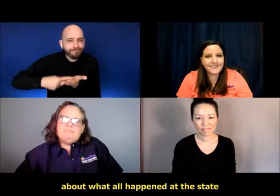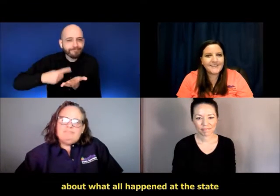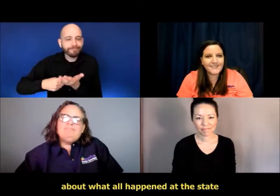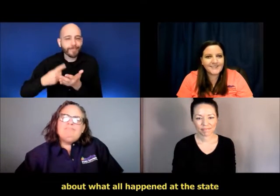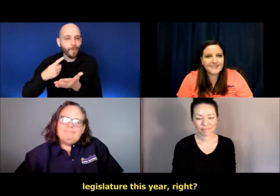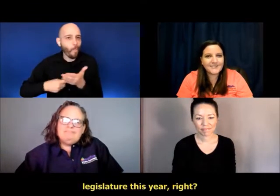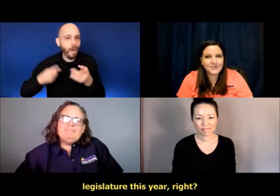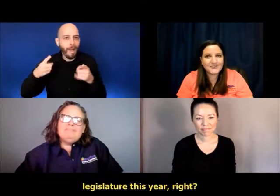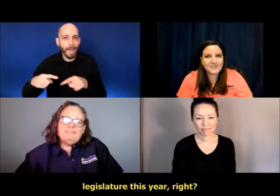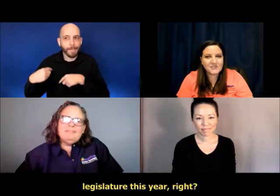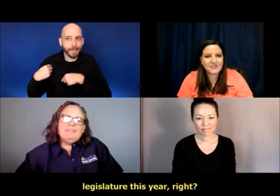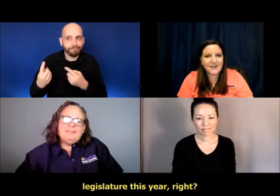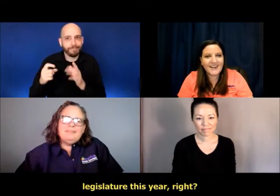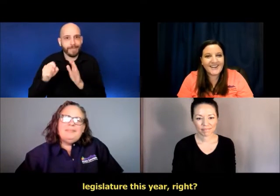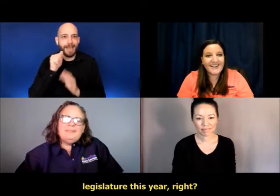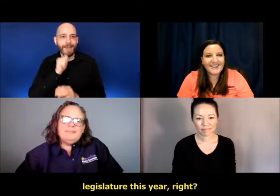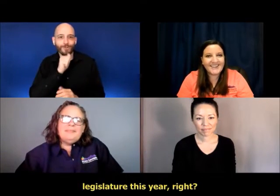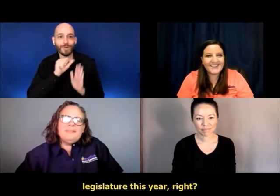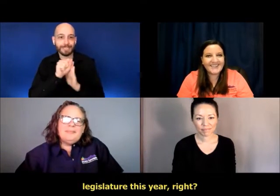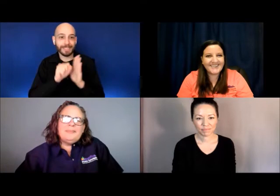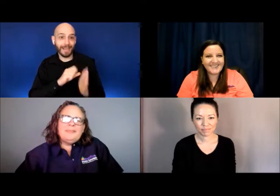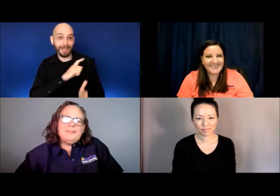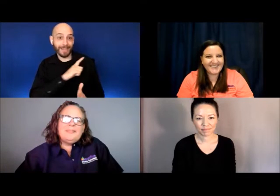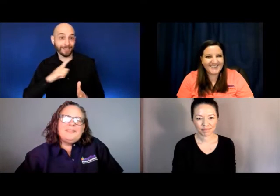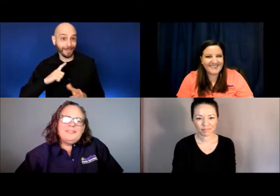at the state legislature this year, right?